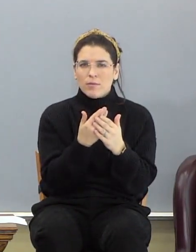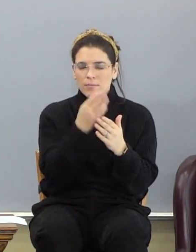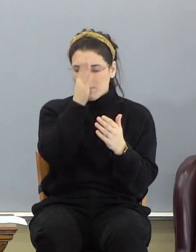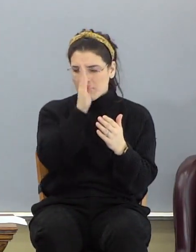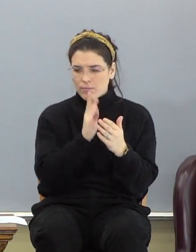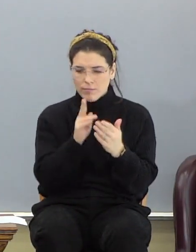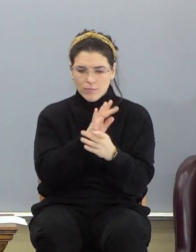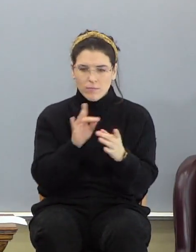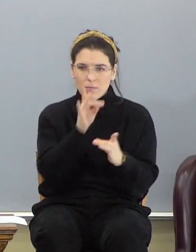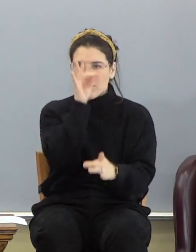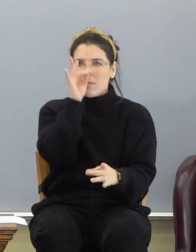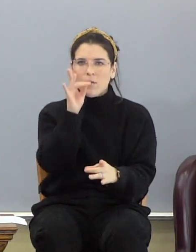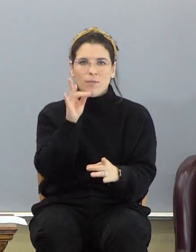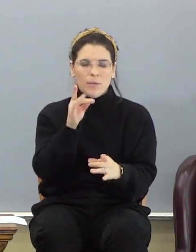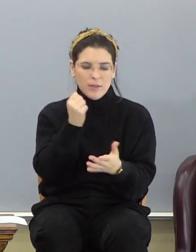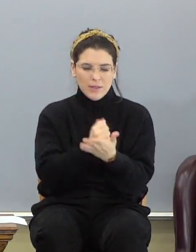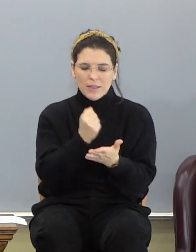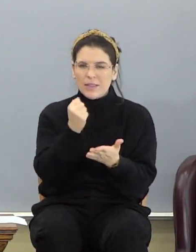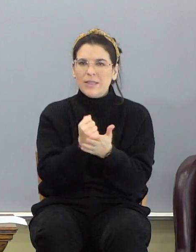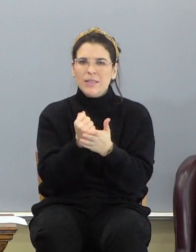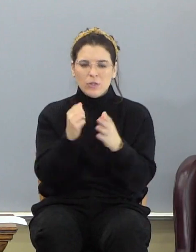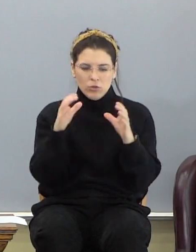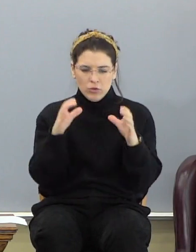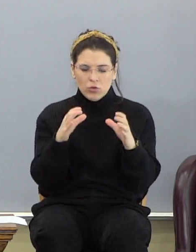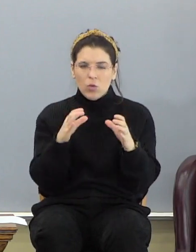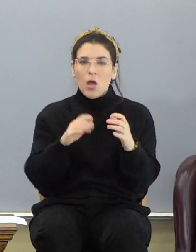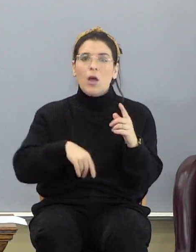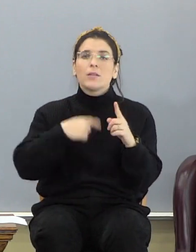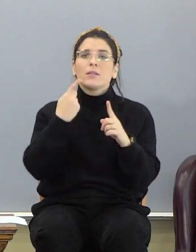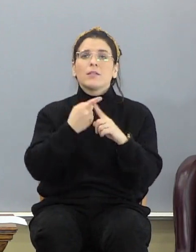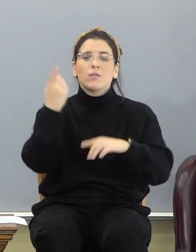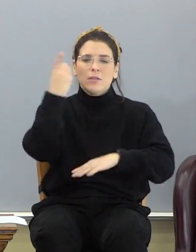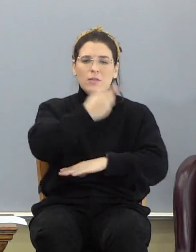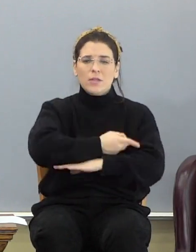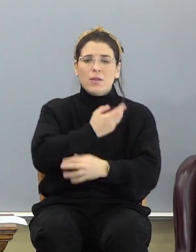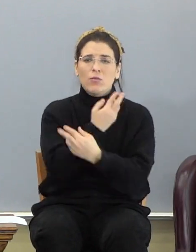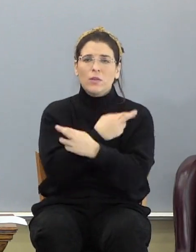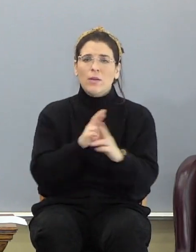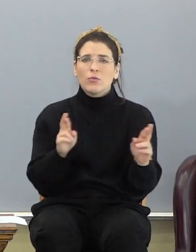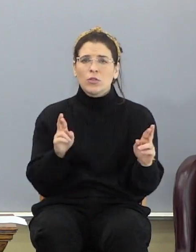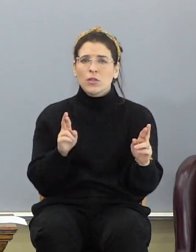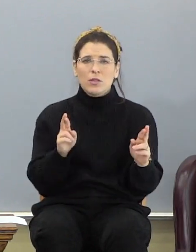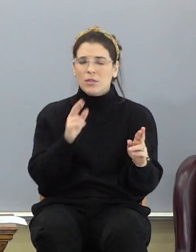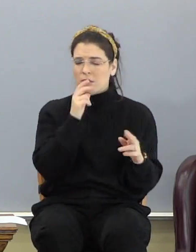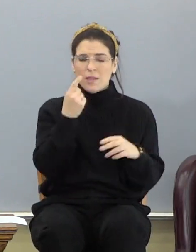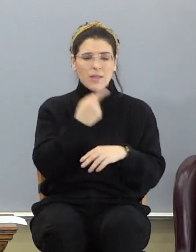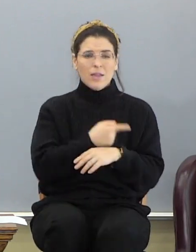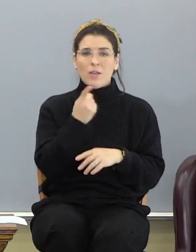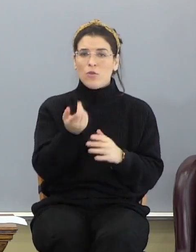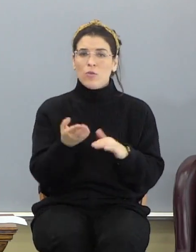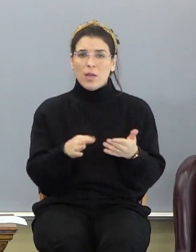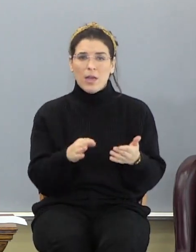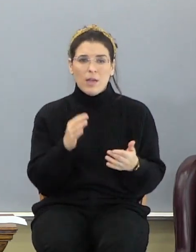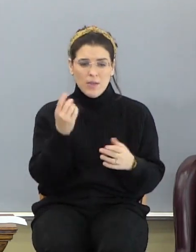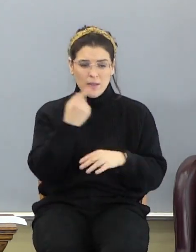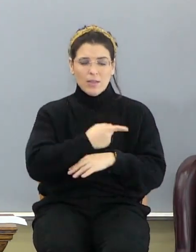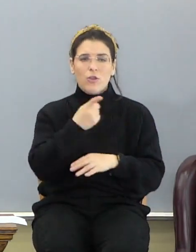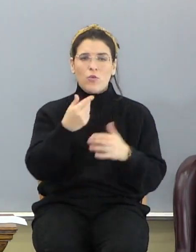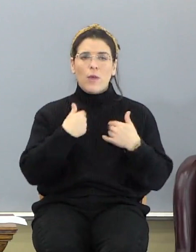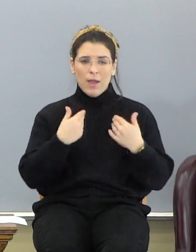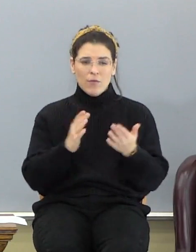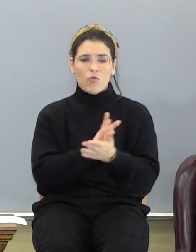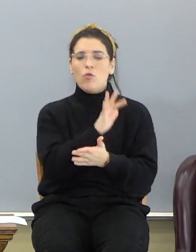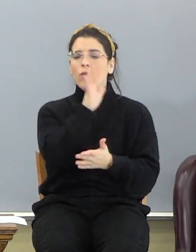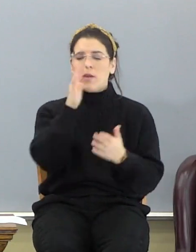God the Holy Spirit seals you until what? The day of redemption. That's not the day you die. That's the day you get your glorified